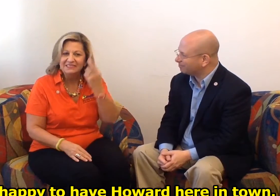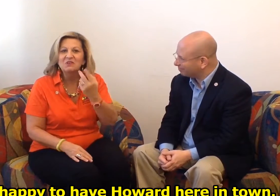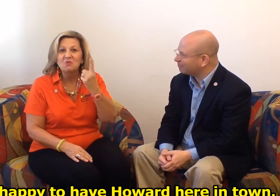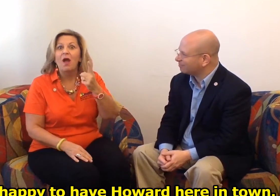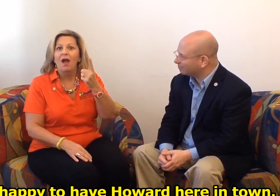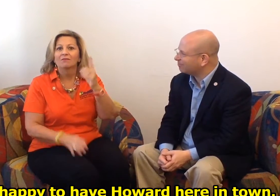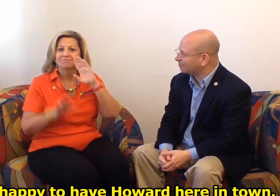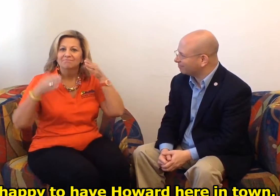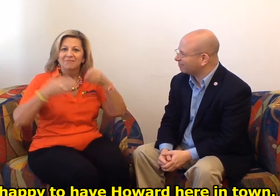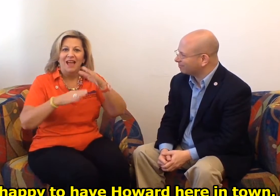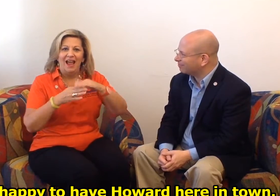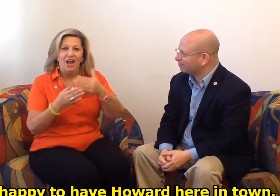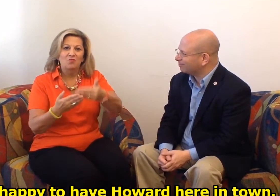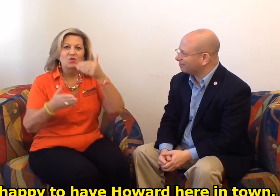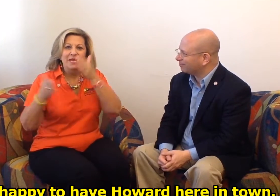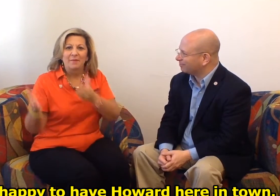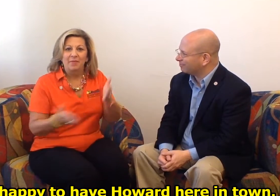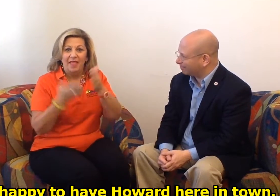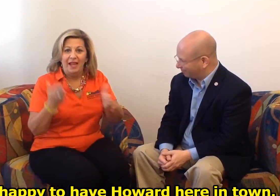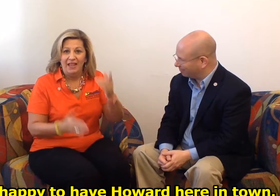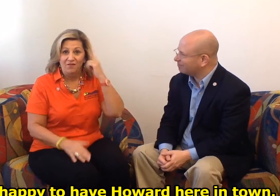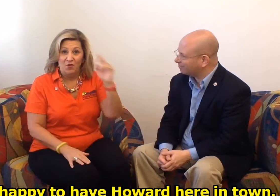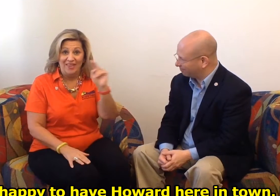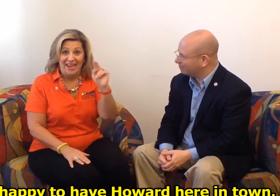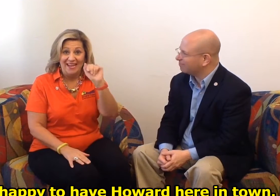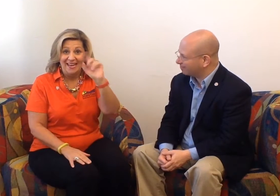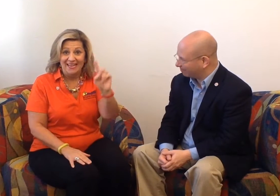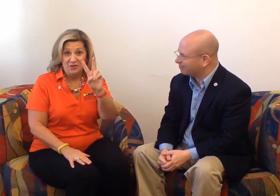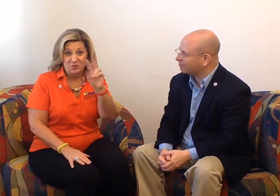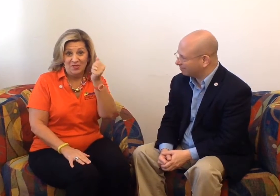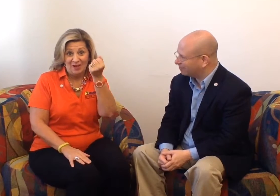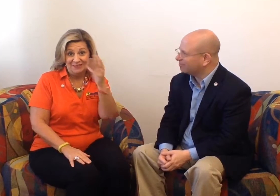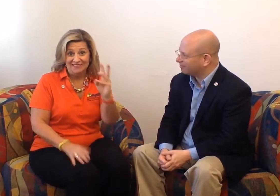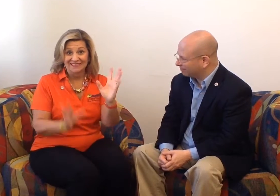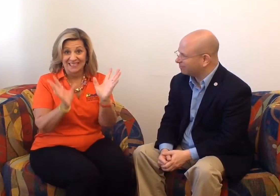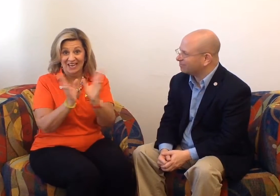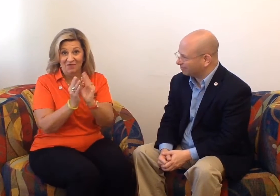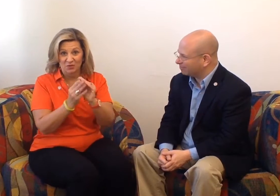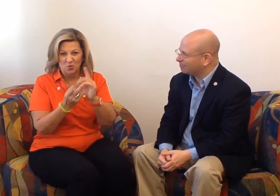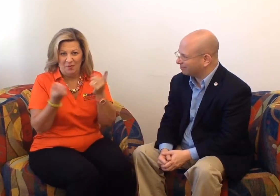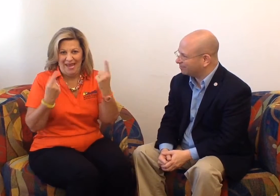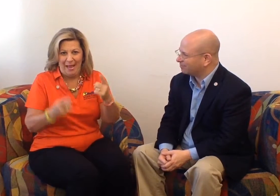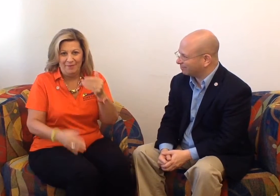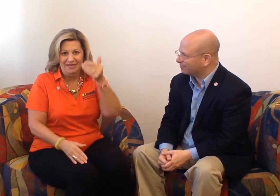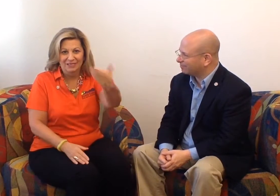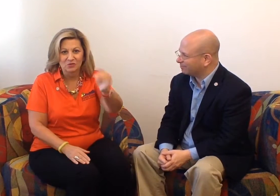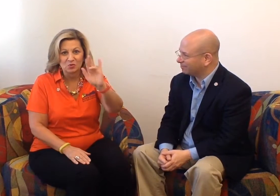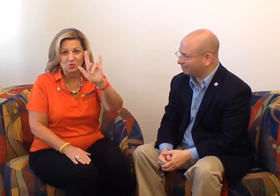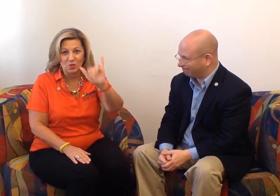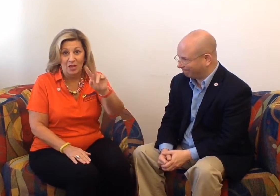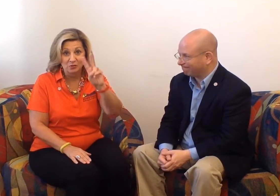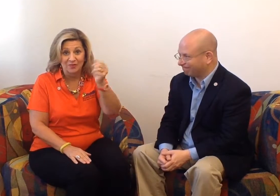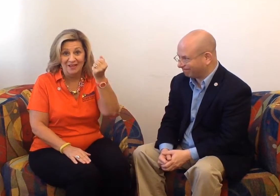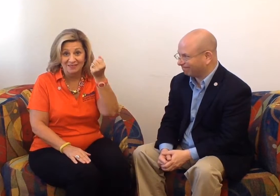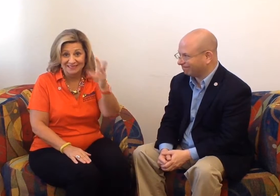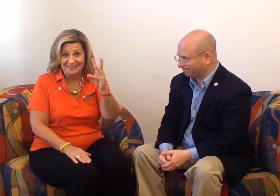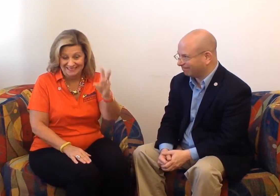He's here for several reasons, one of which is to focus on preplanning for the 2016 NAD conference that's going to be happening in July of